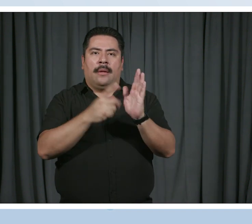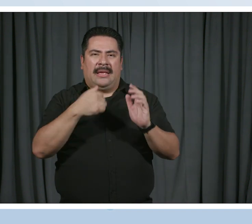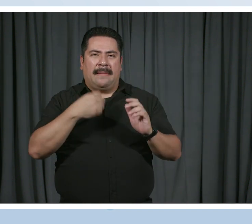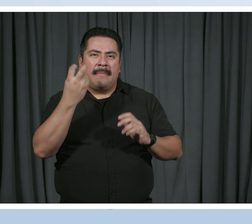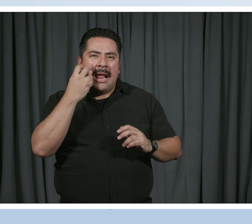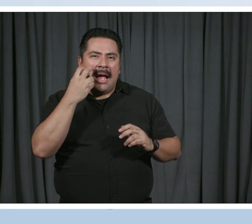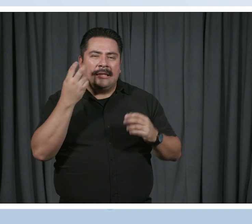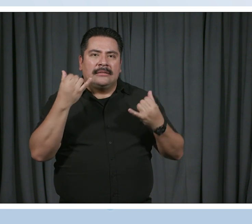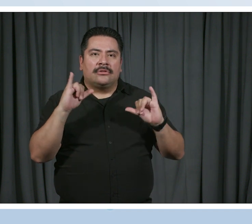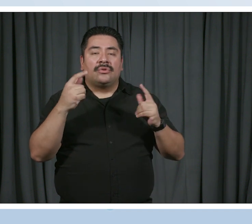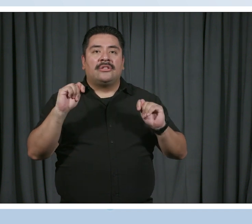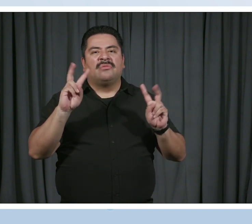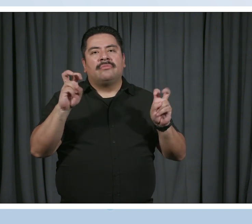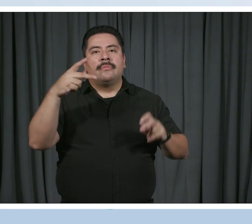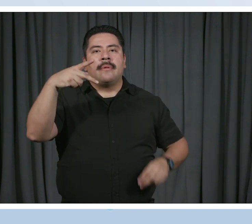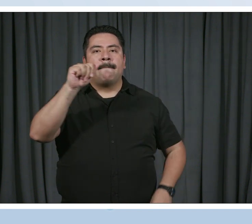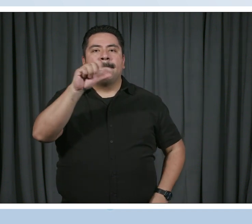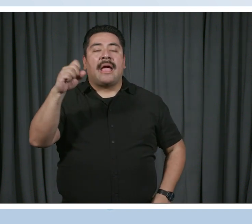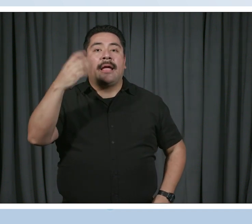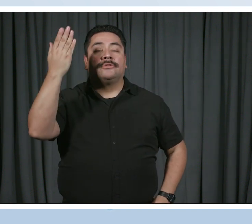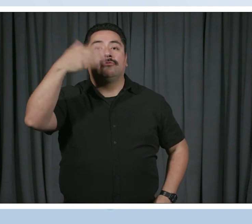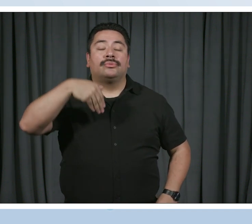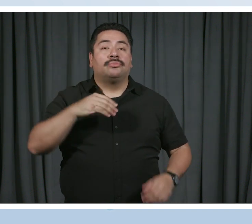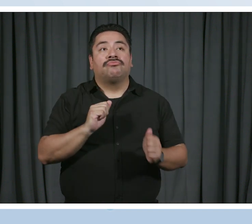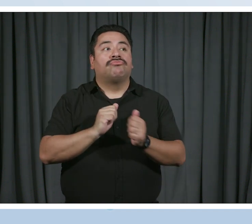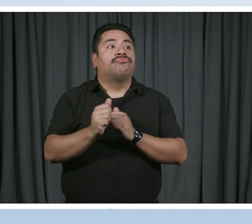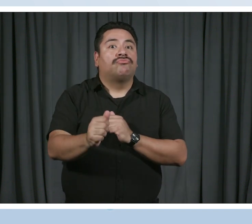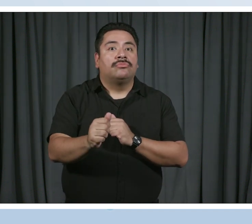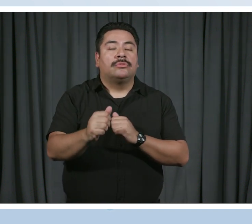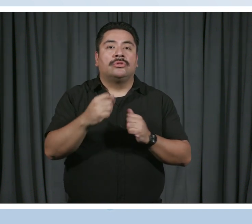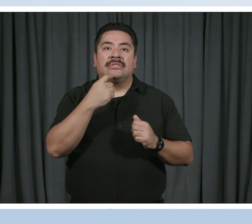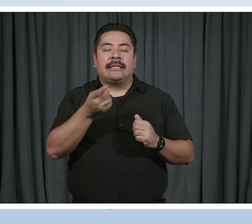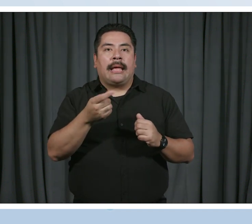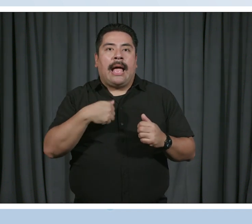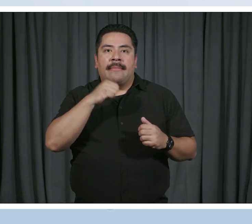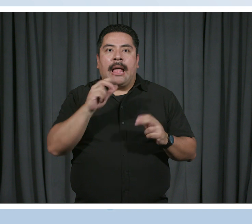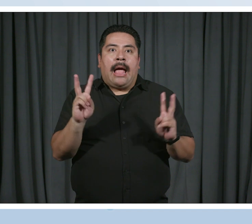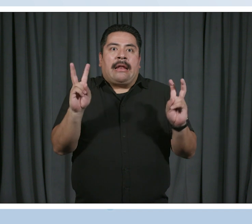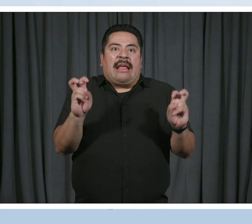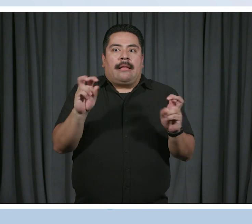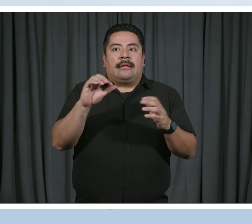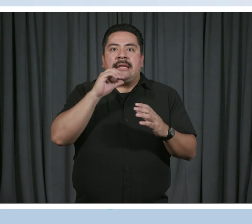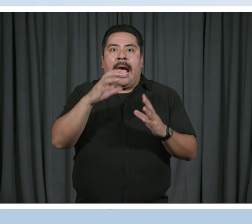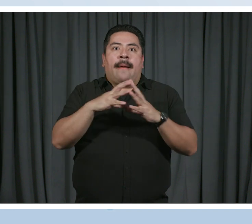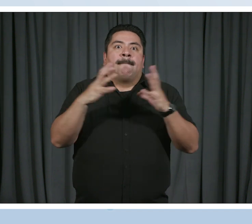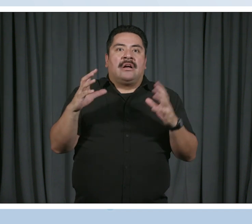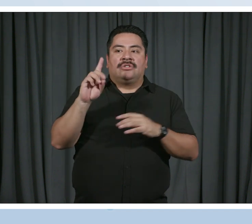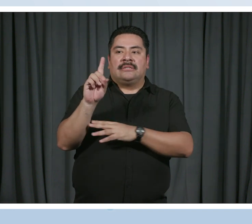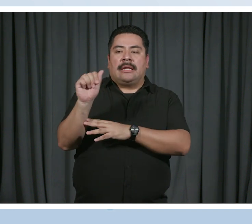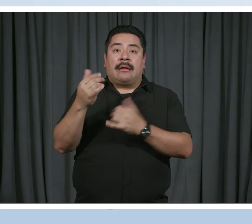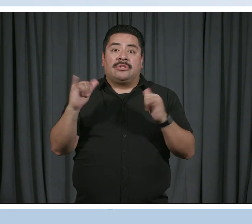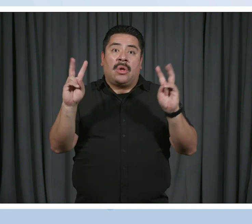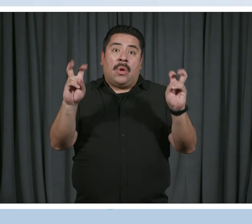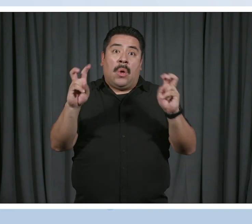still try to pass and like, try to act like I'm not as quote unquote disabled, right? Like, I'm still quote unquote